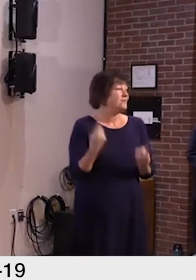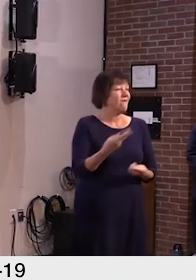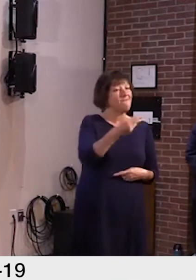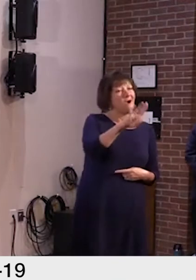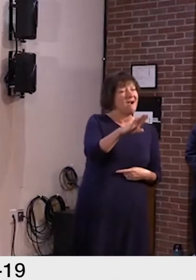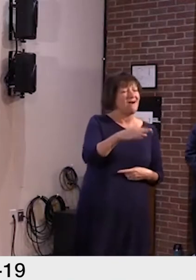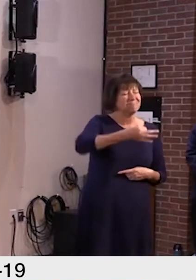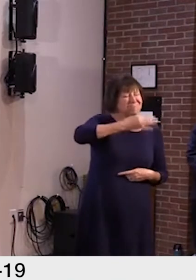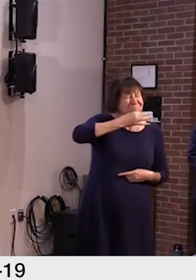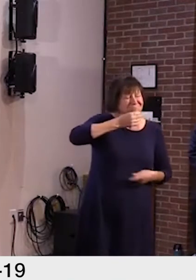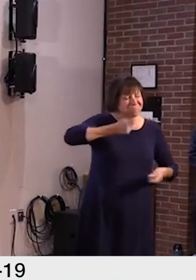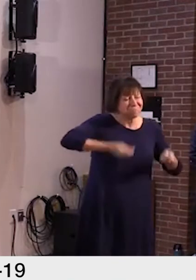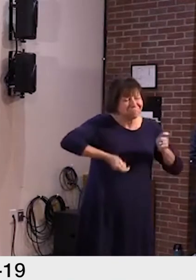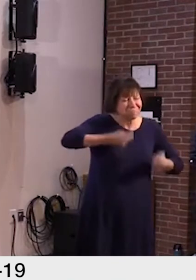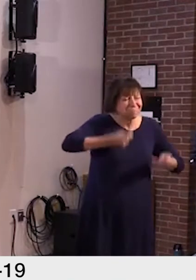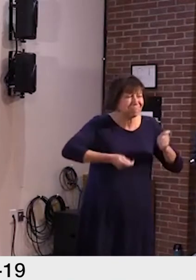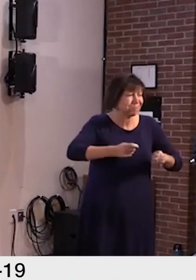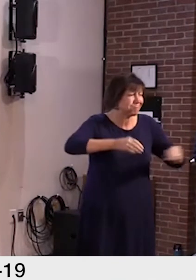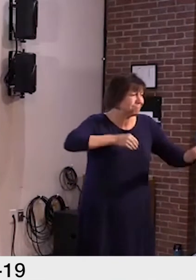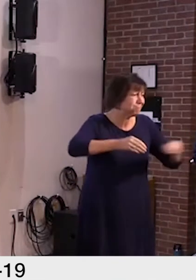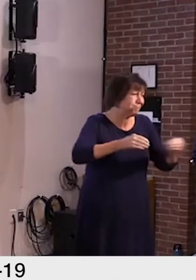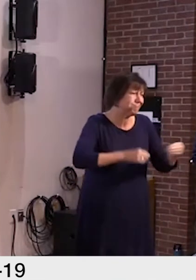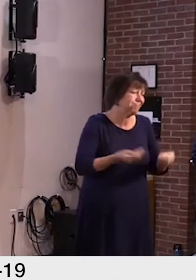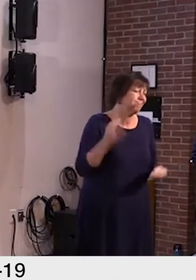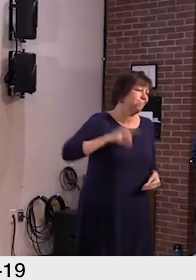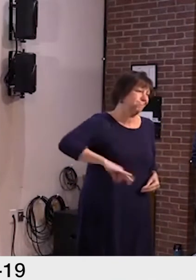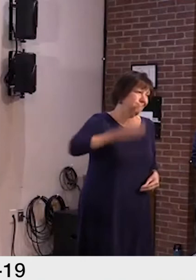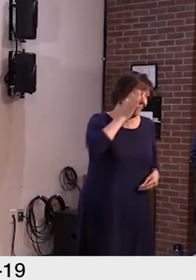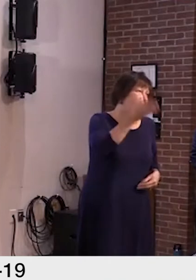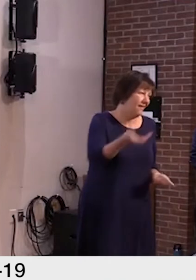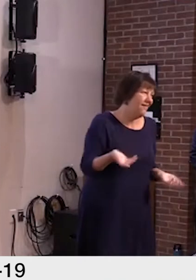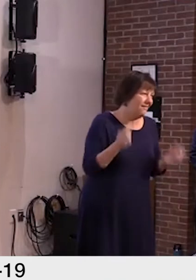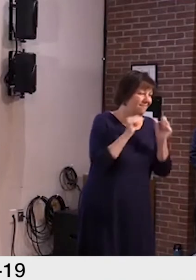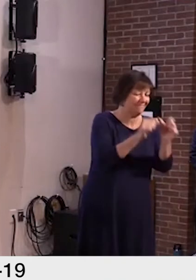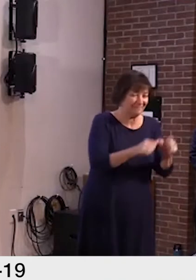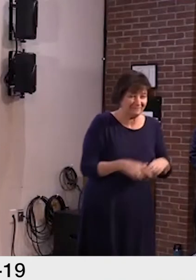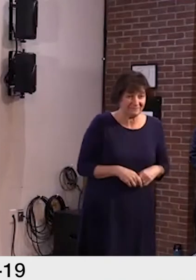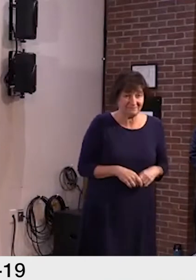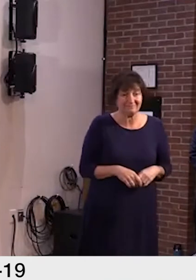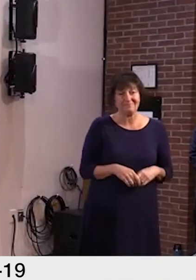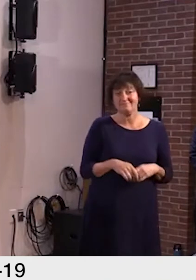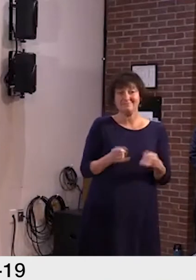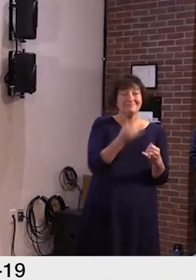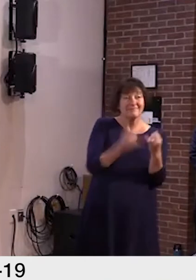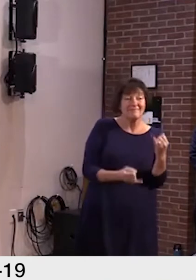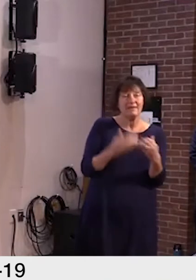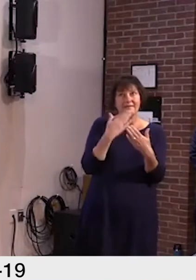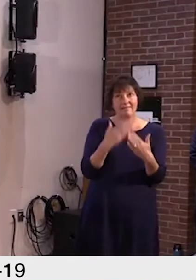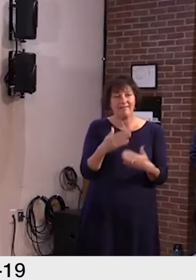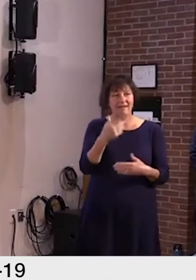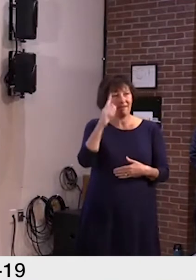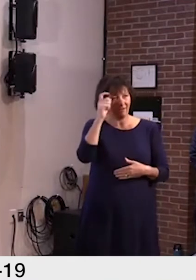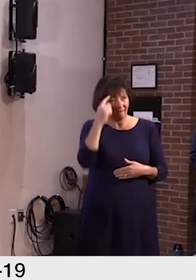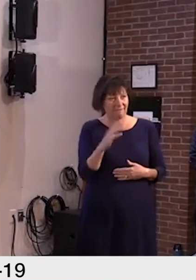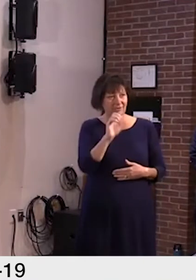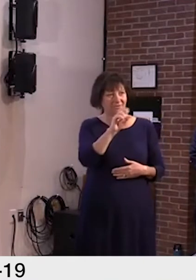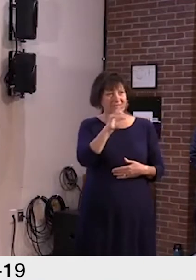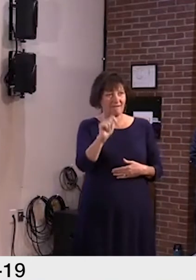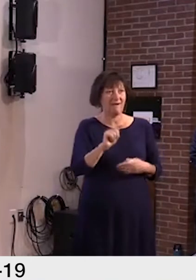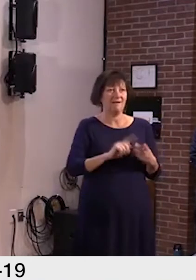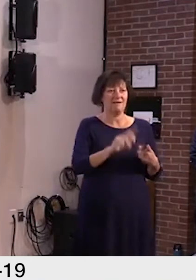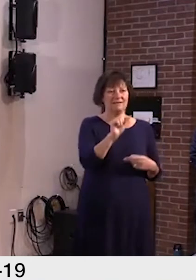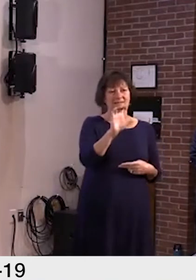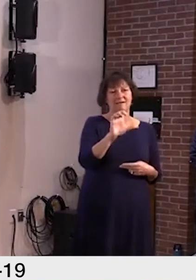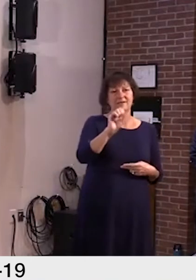hubs will continue to be an asset moving forward. In closing, I'd like to thank Governor Scott and Secretary Smith for the opportunity